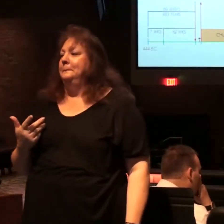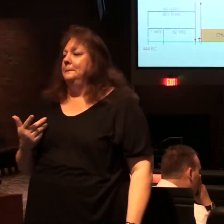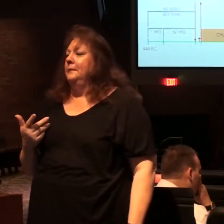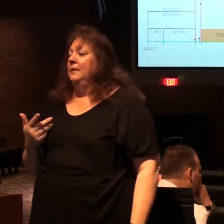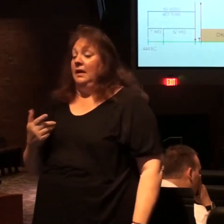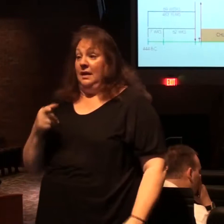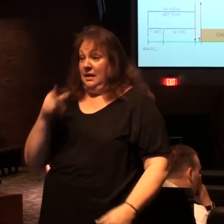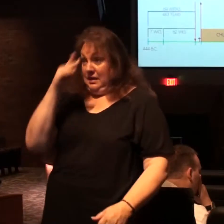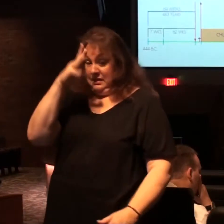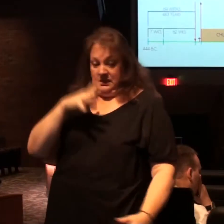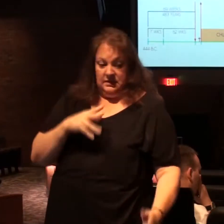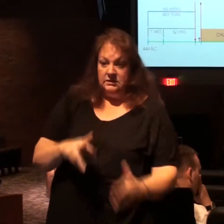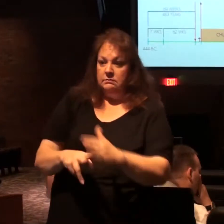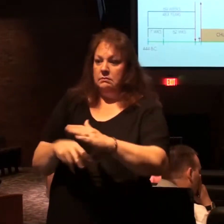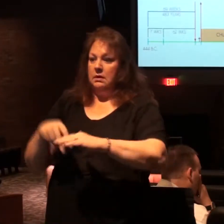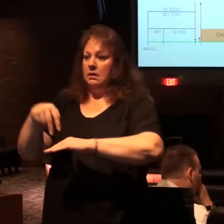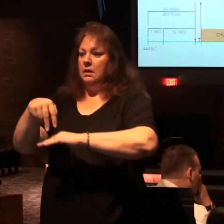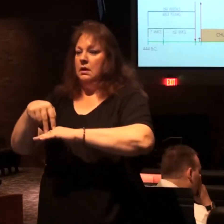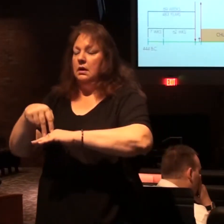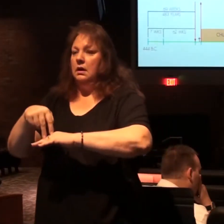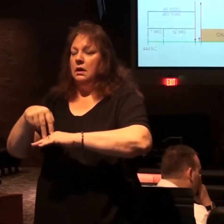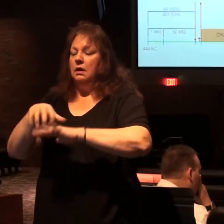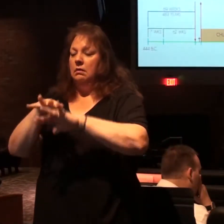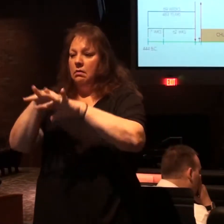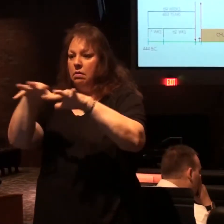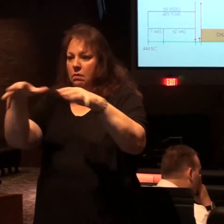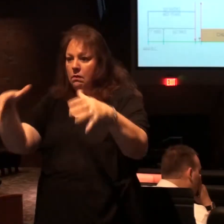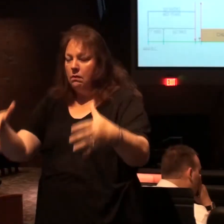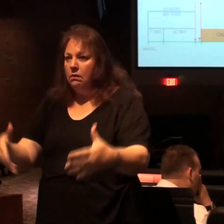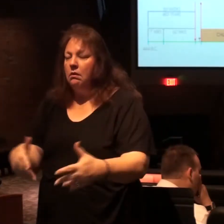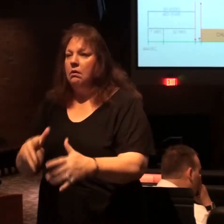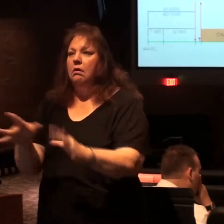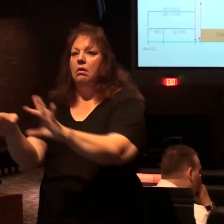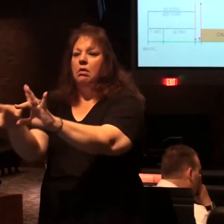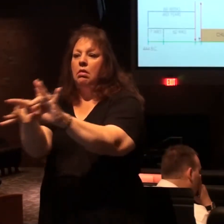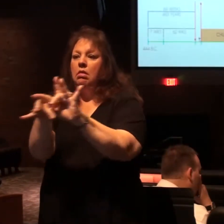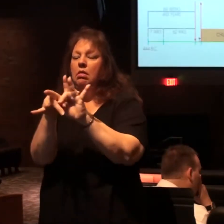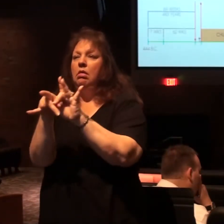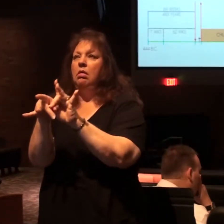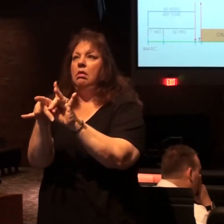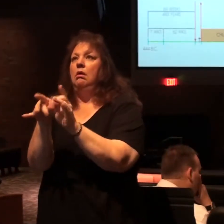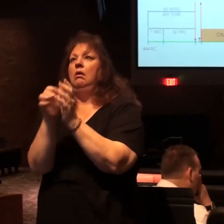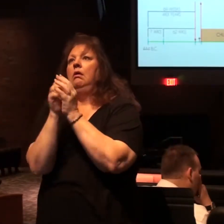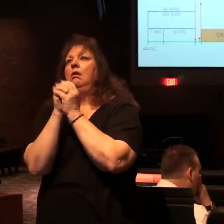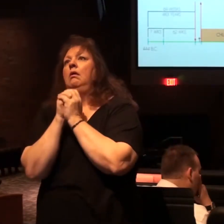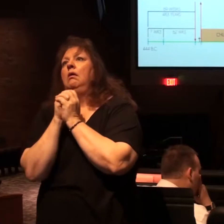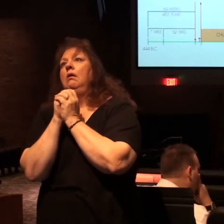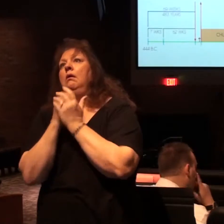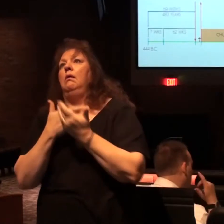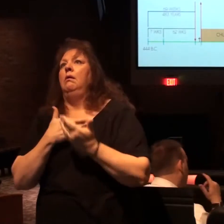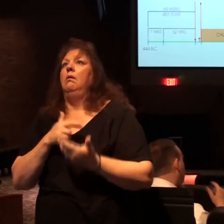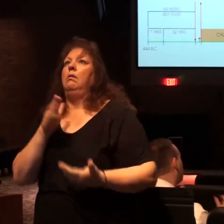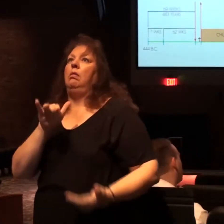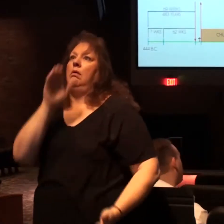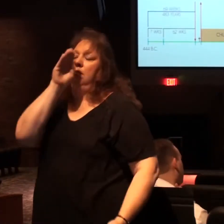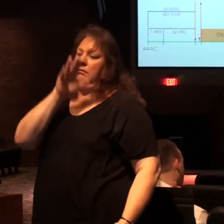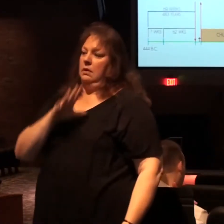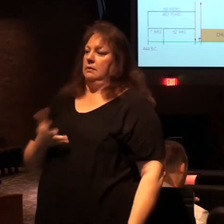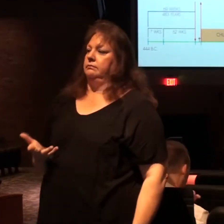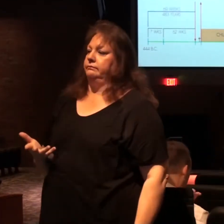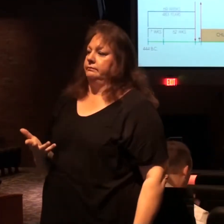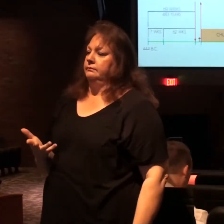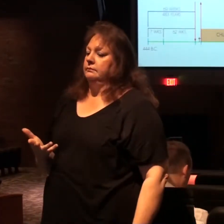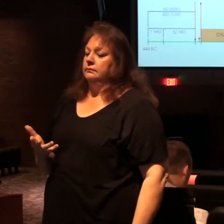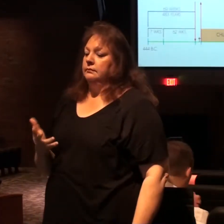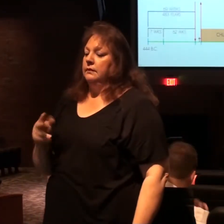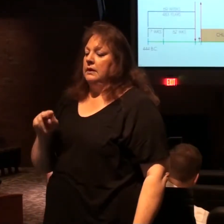when this man is raised the whole world will be united in one world religion come back